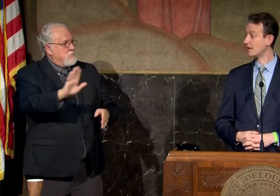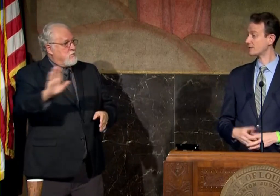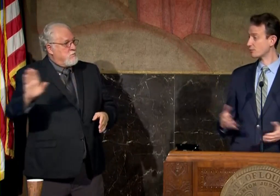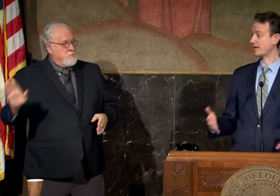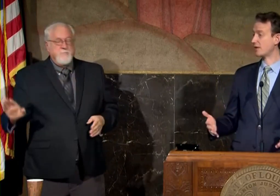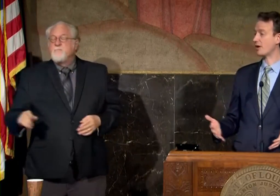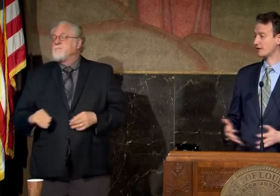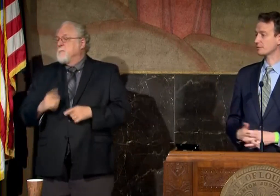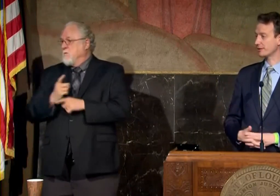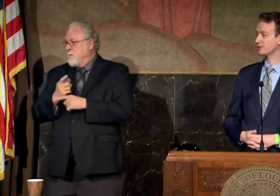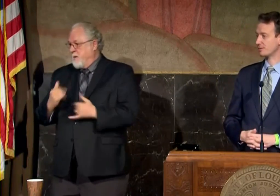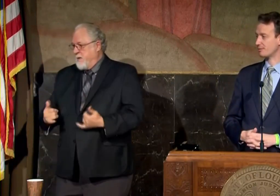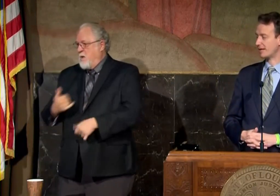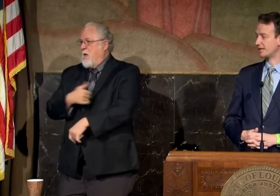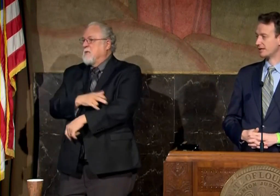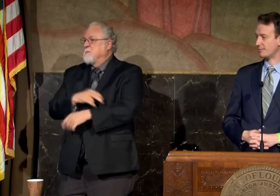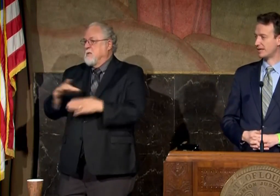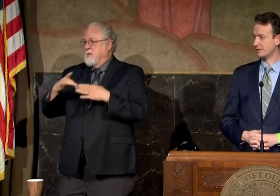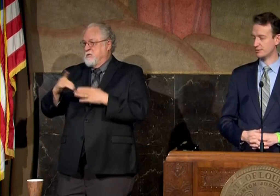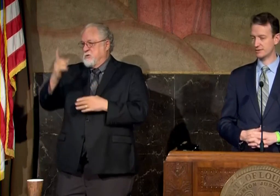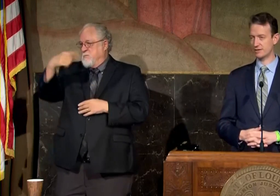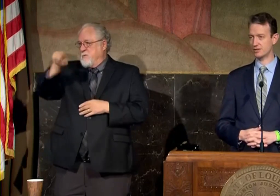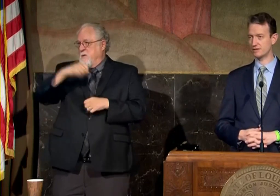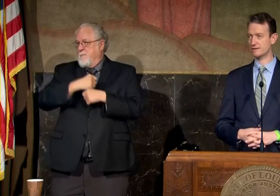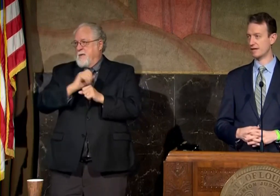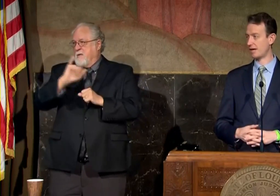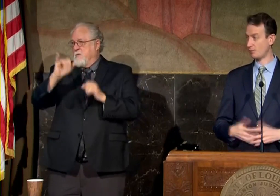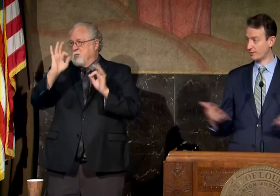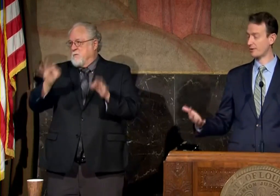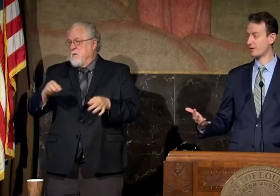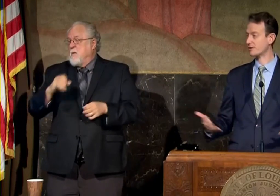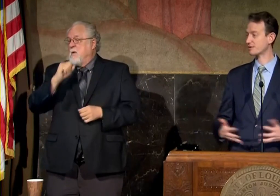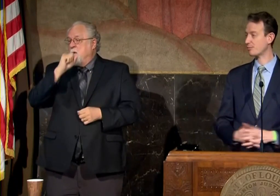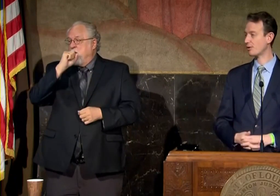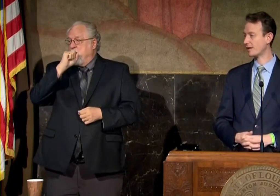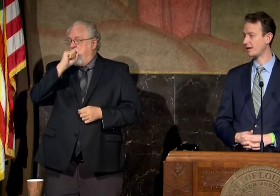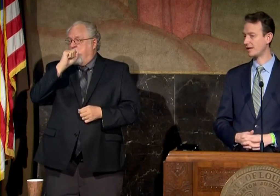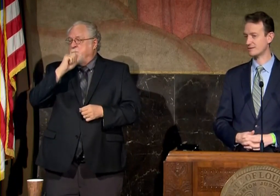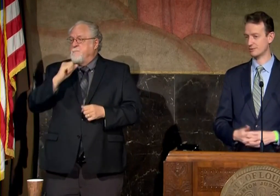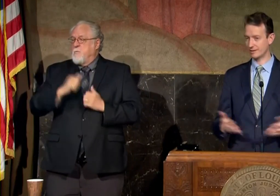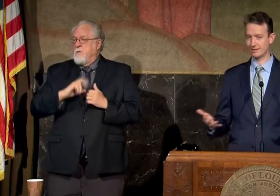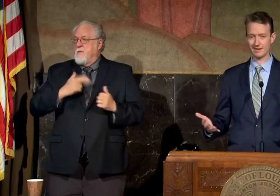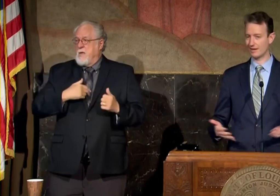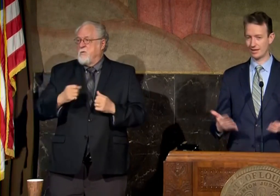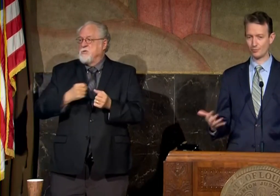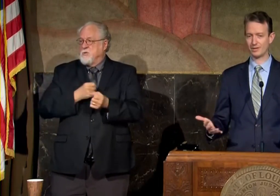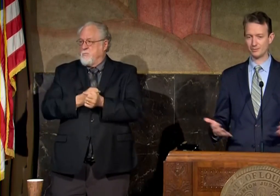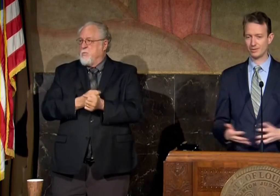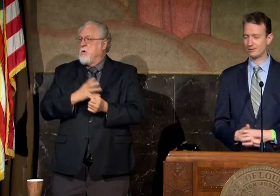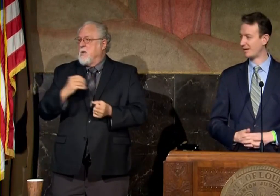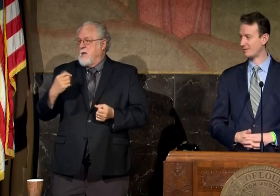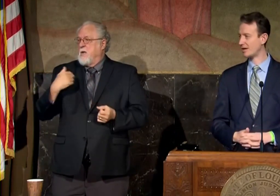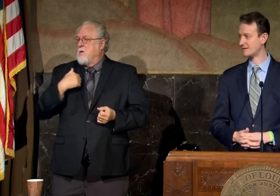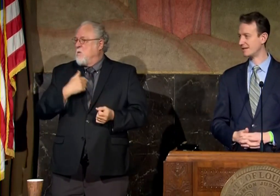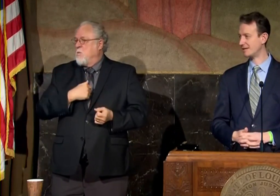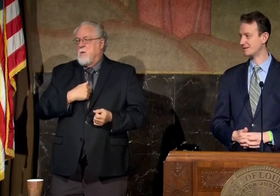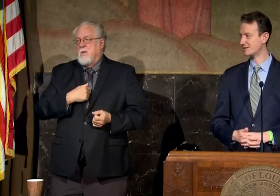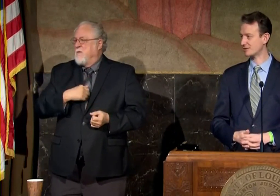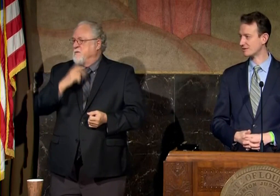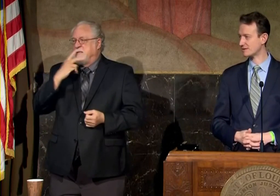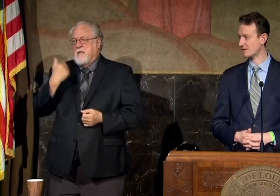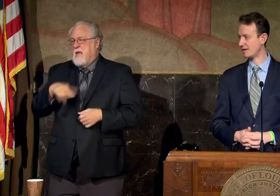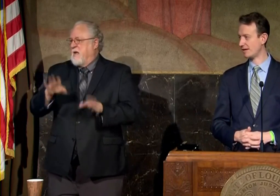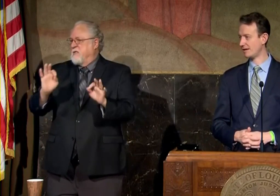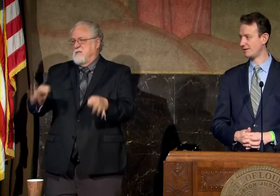yeah so right now the hospital leadership are making making those decisions uh with our support and certainly uh we we have not seen any